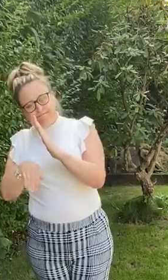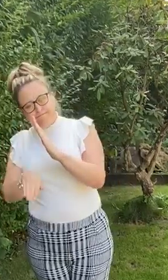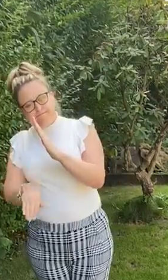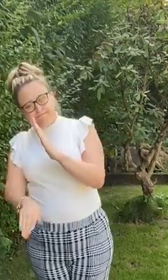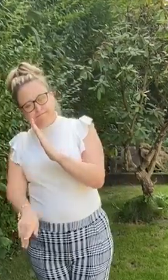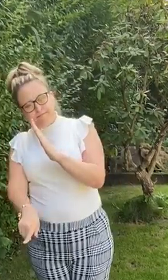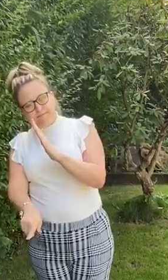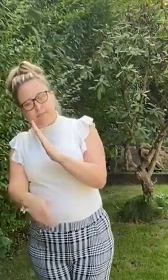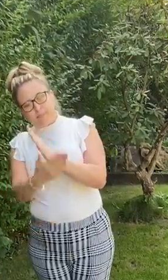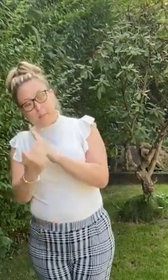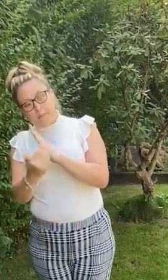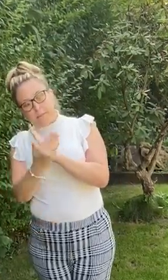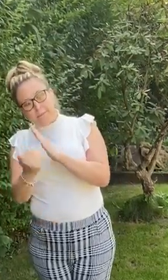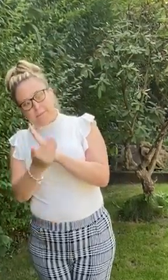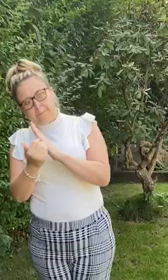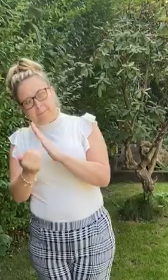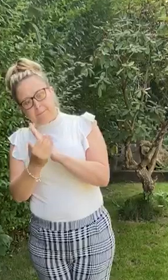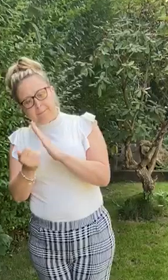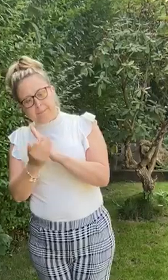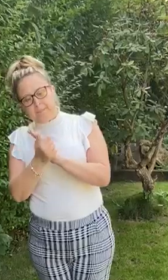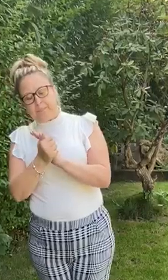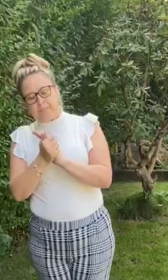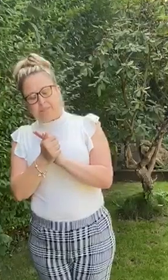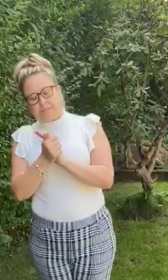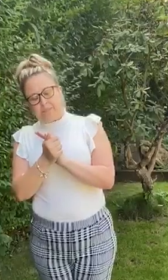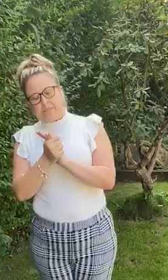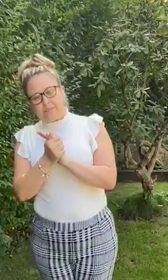It's terribly kind of you, fox, but no.